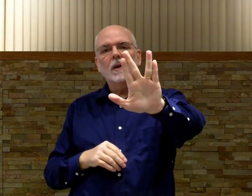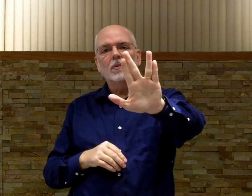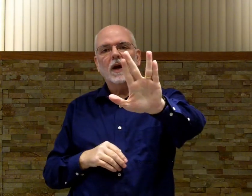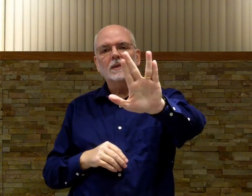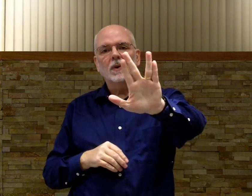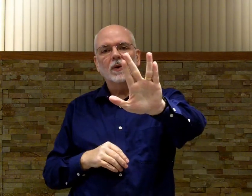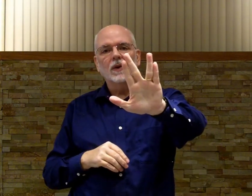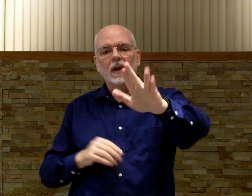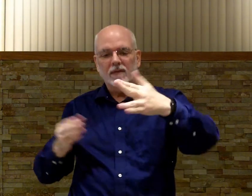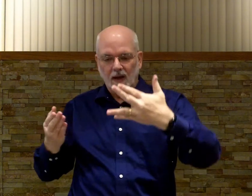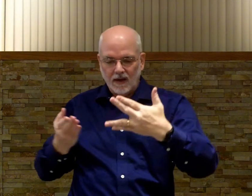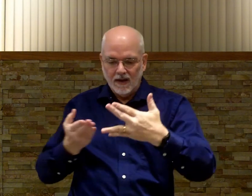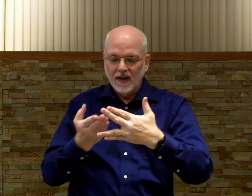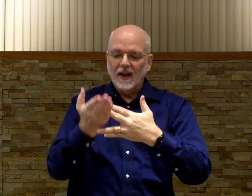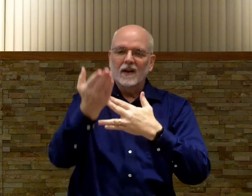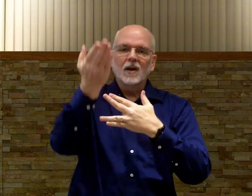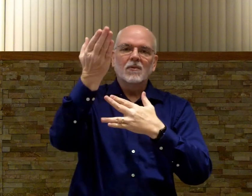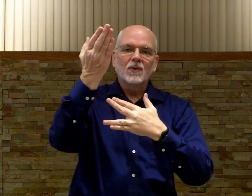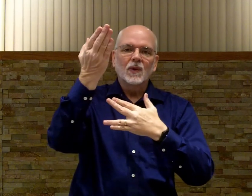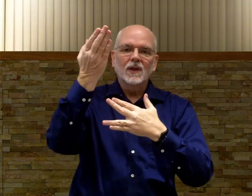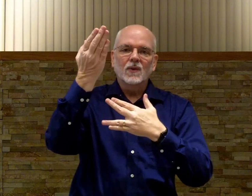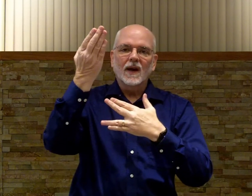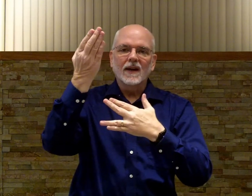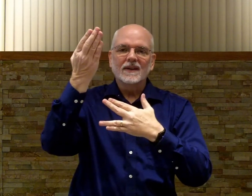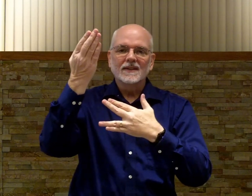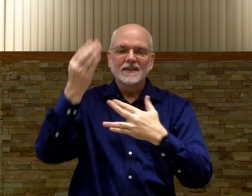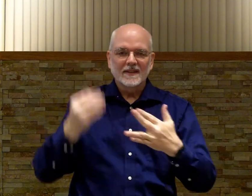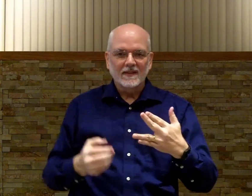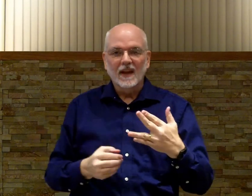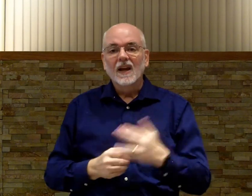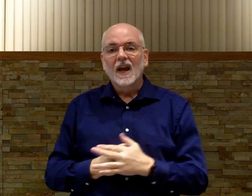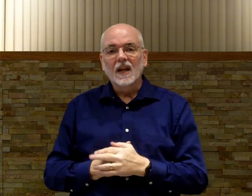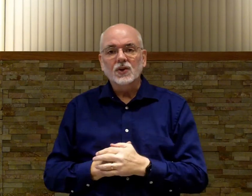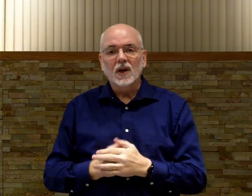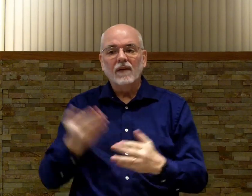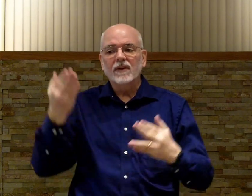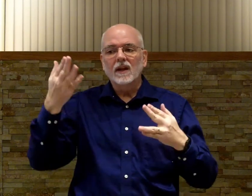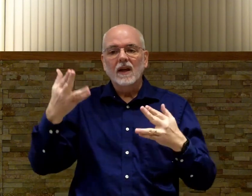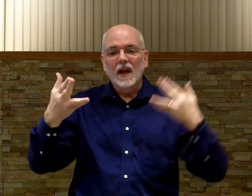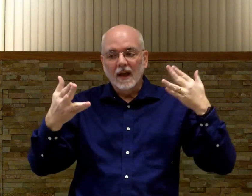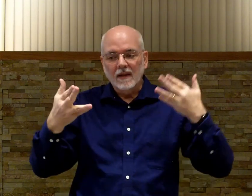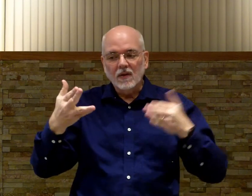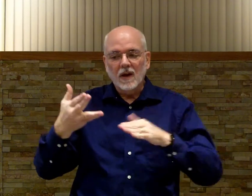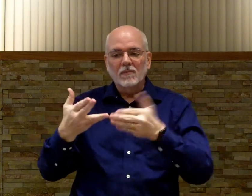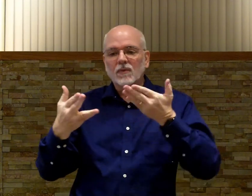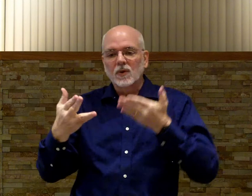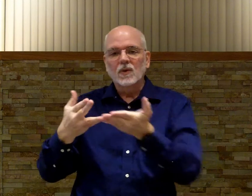and prosper with your left hand and come through with your right. Okay? Unless you're a lefty and then you come through